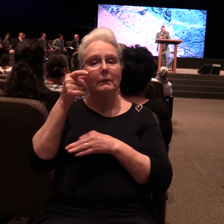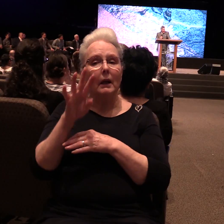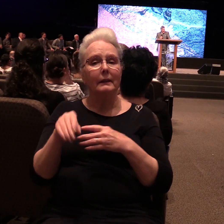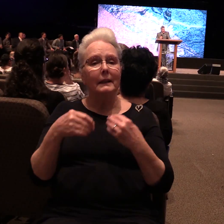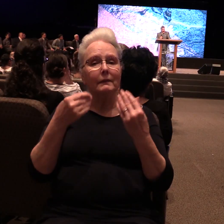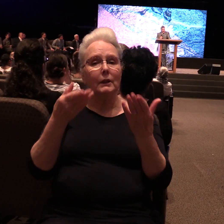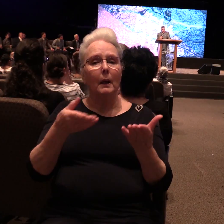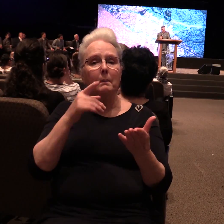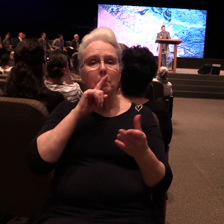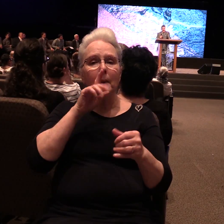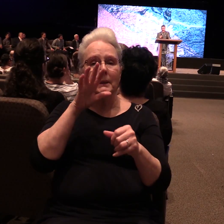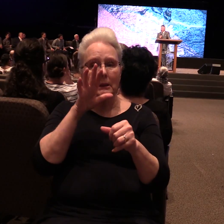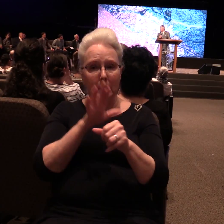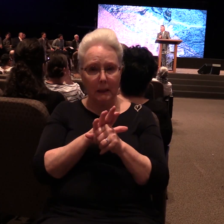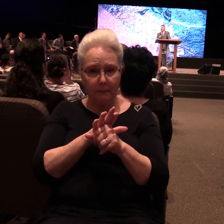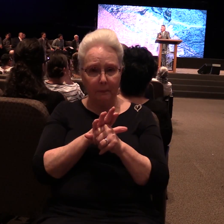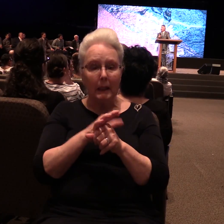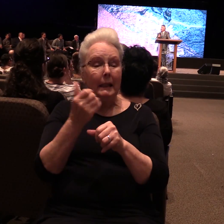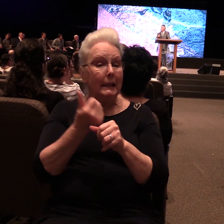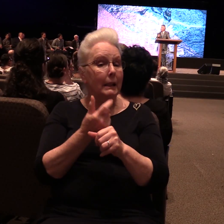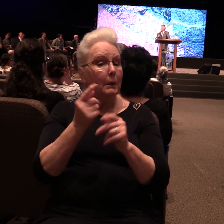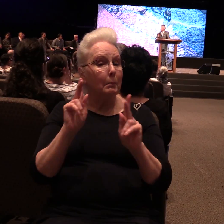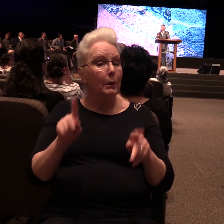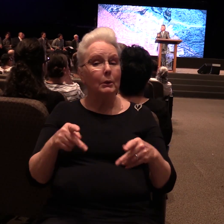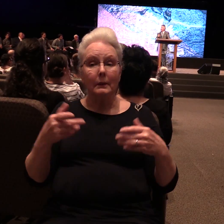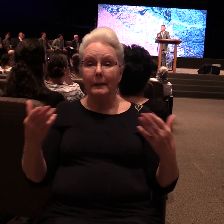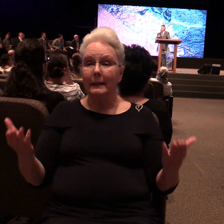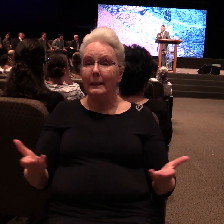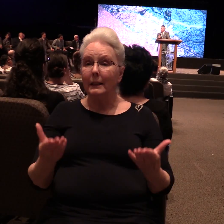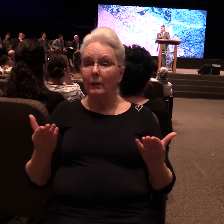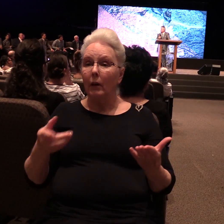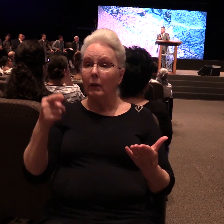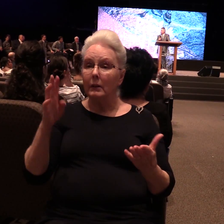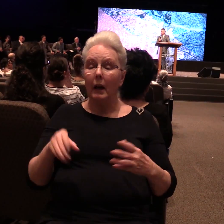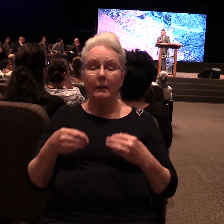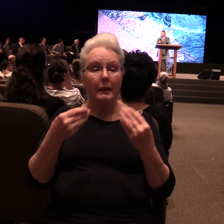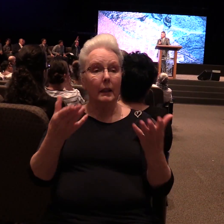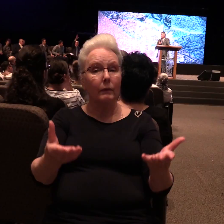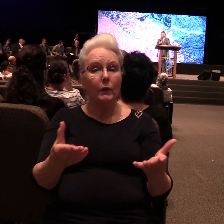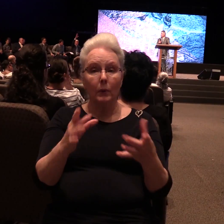Has anyone in this house ever had God give you a word in the middle of chaos?